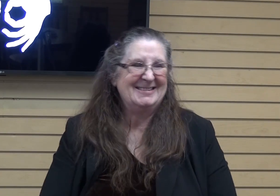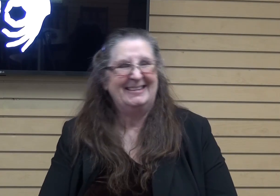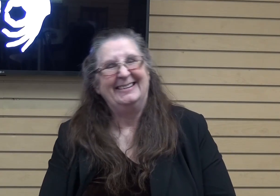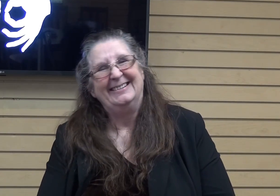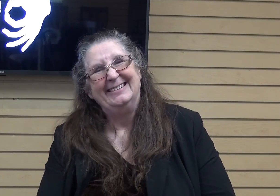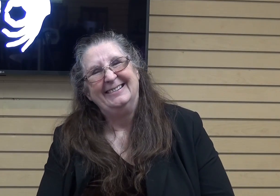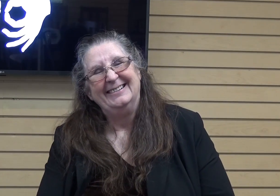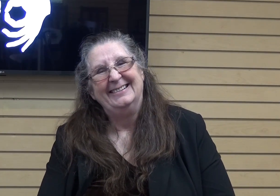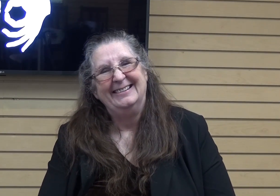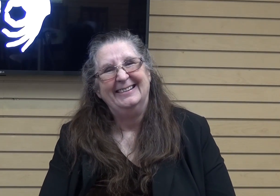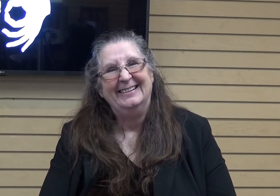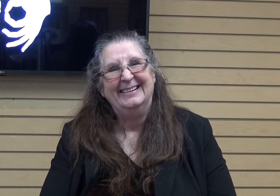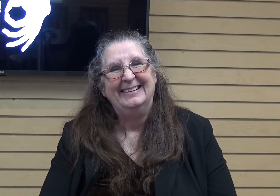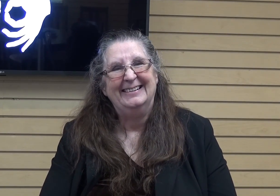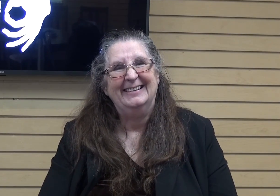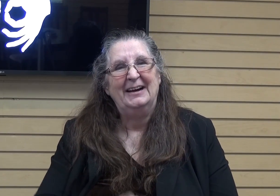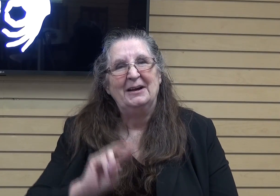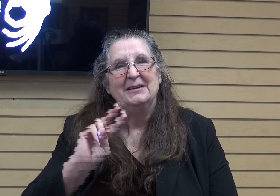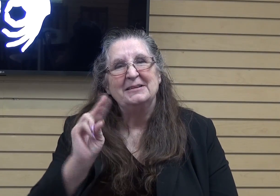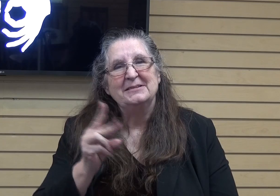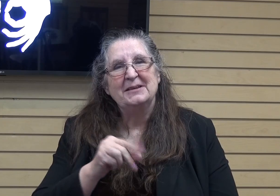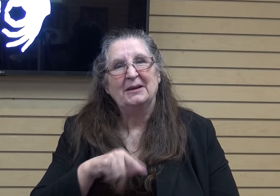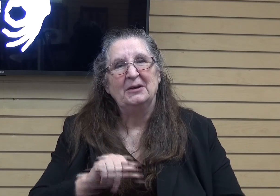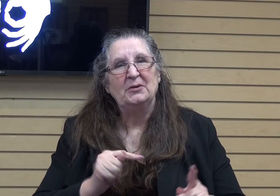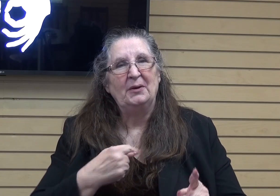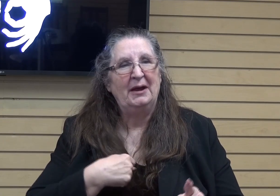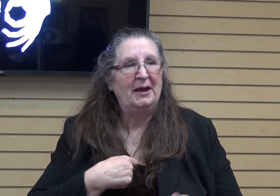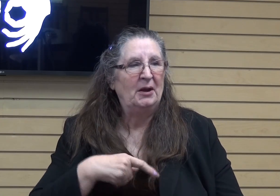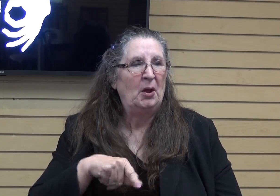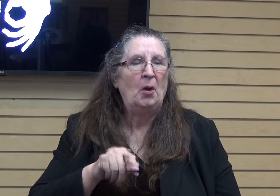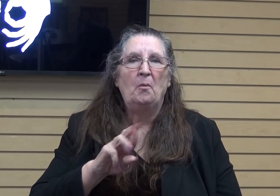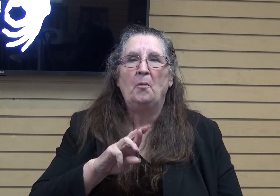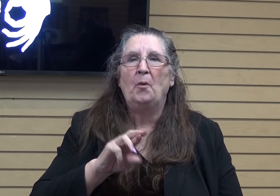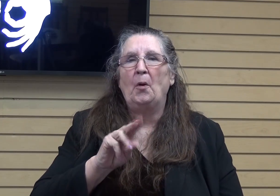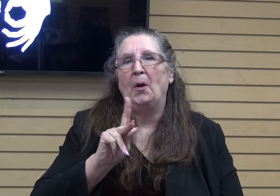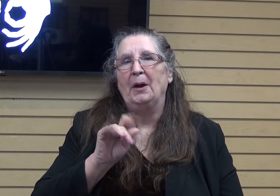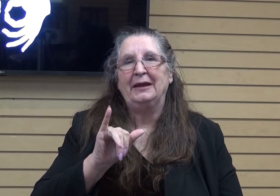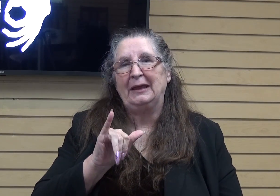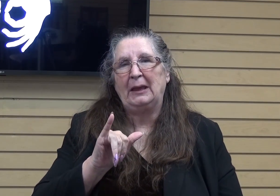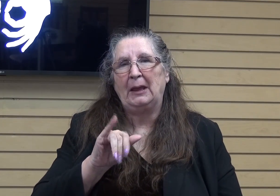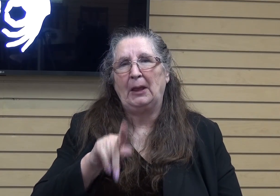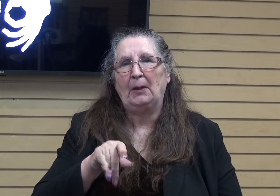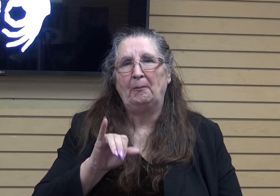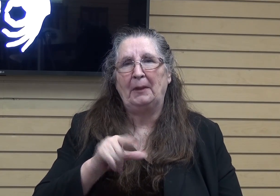This is take two. I had a little porky pig action in the last video. So, this is take two.